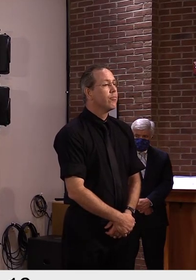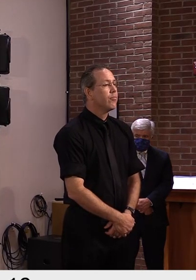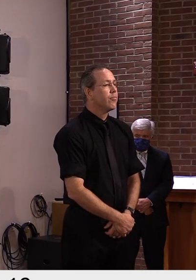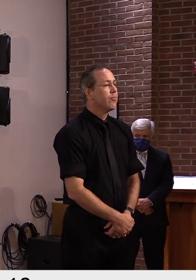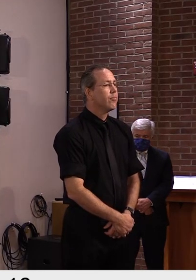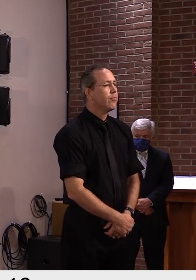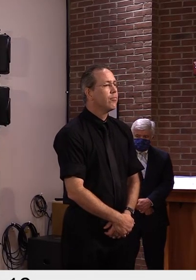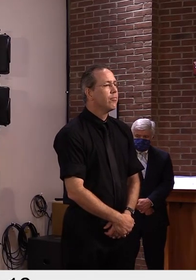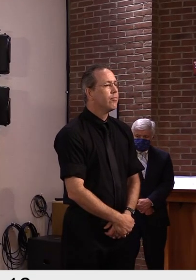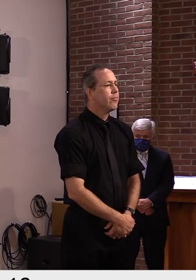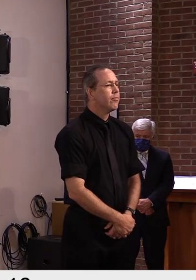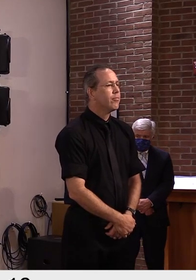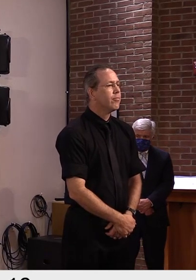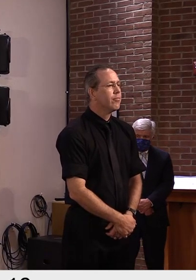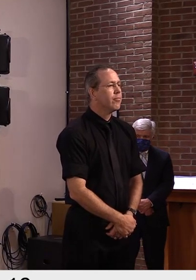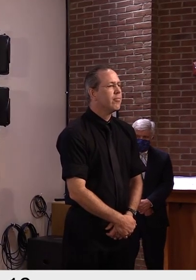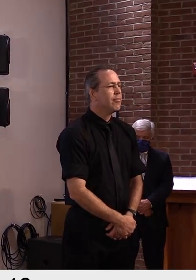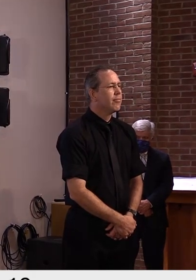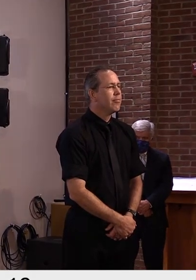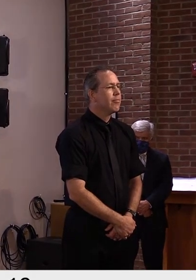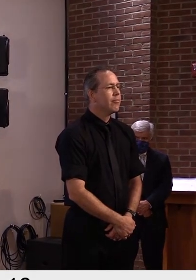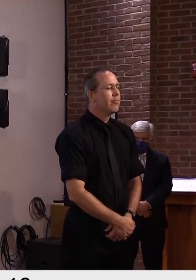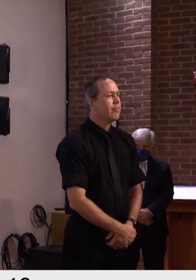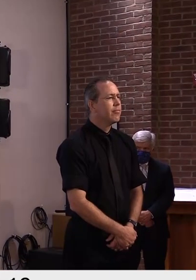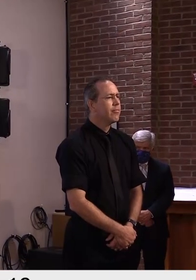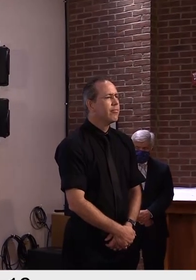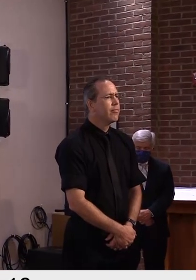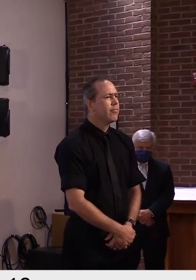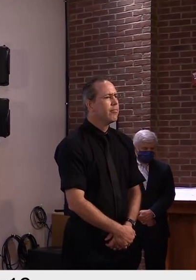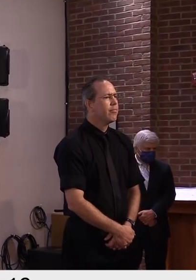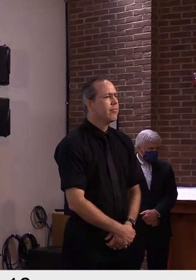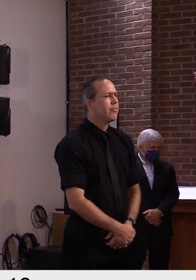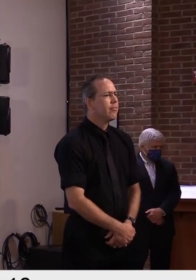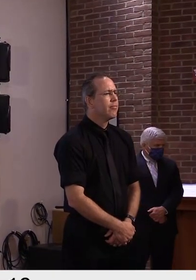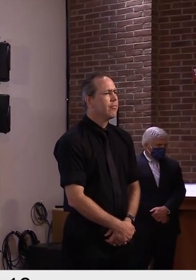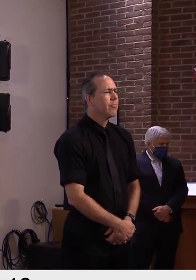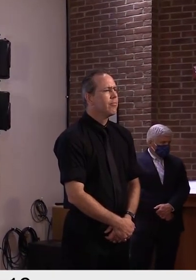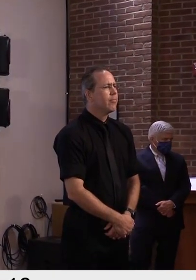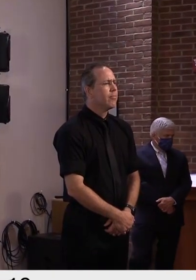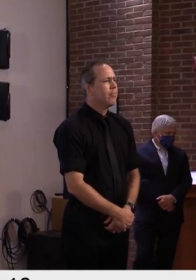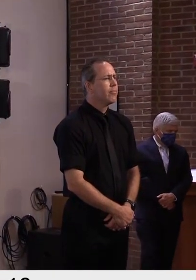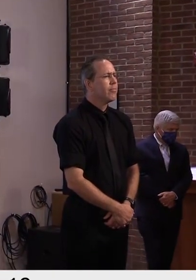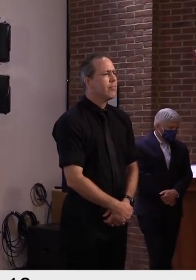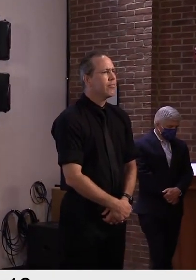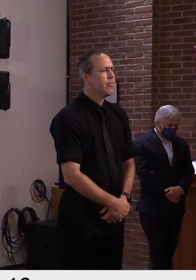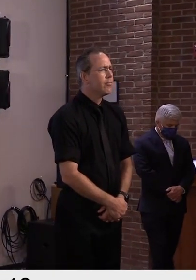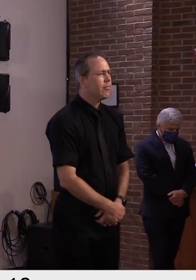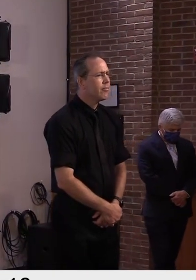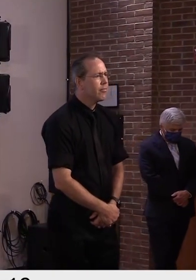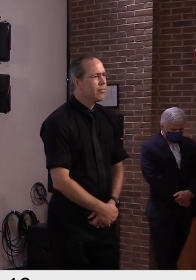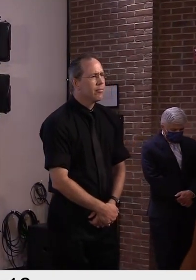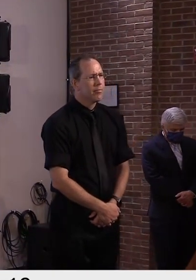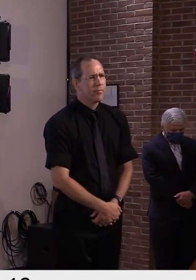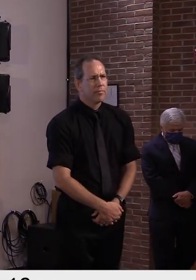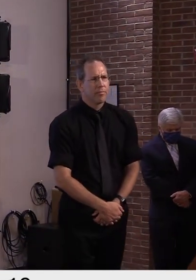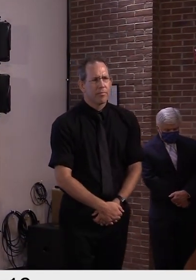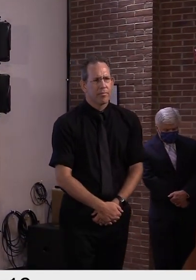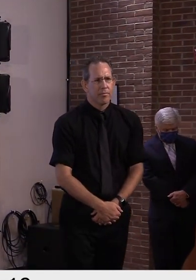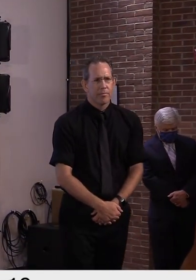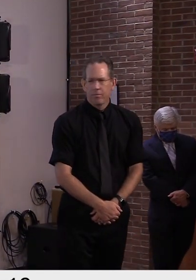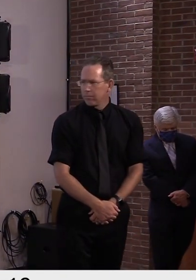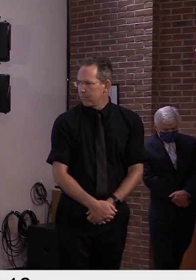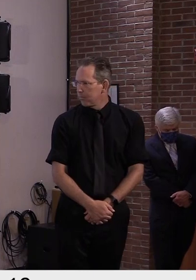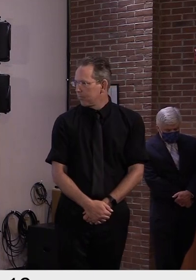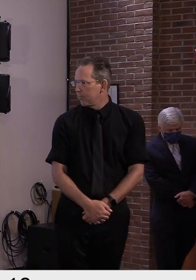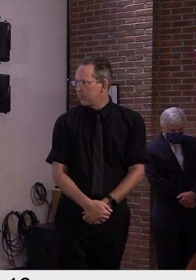And I'm curious about the bottom three numbers. Um, fewer than 400 active cases per million VT. Then